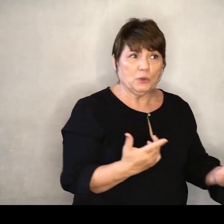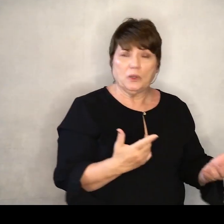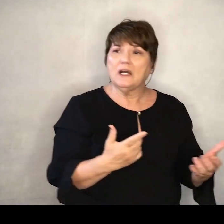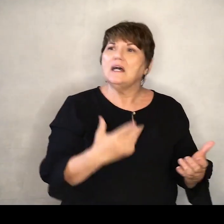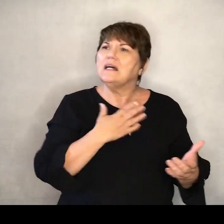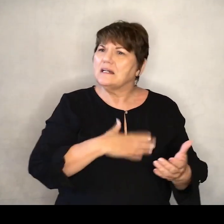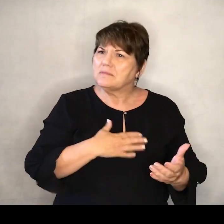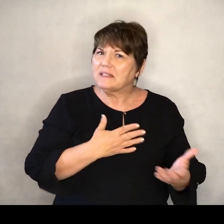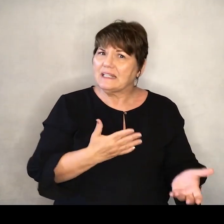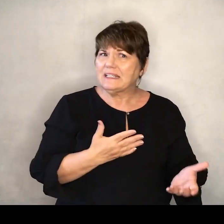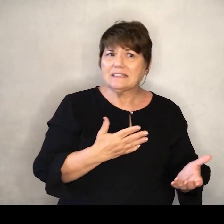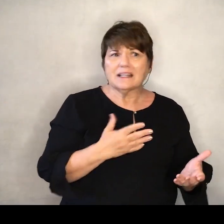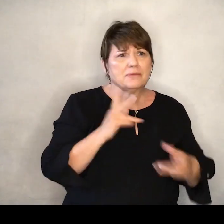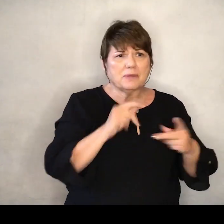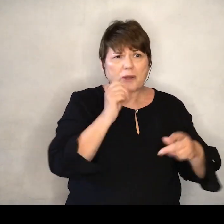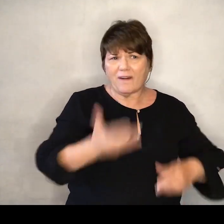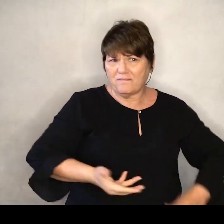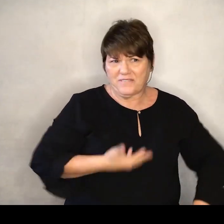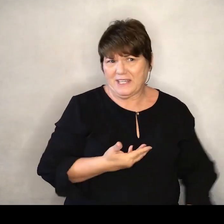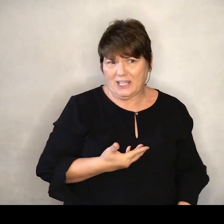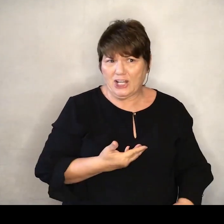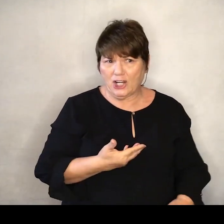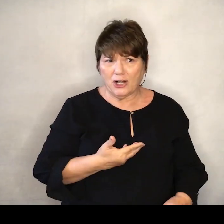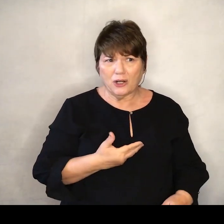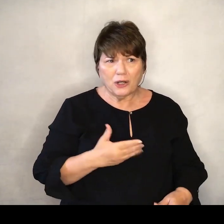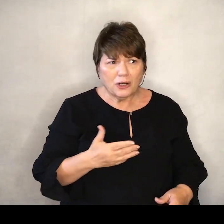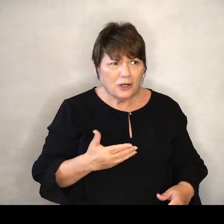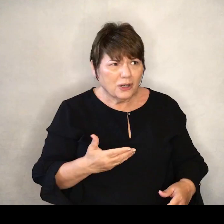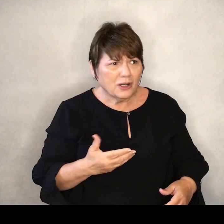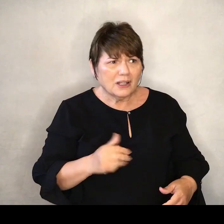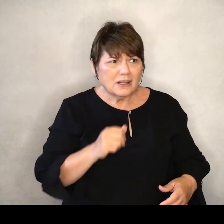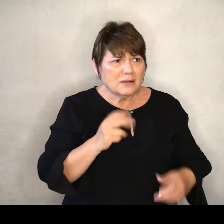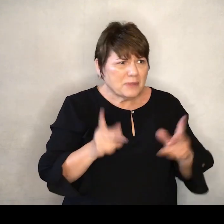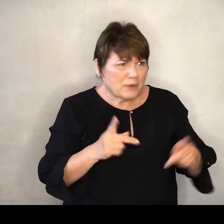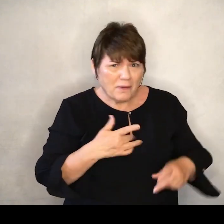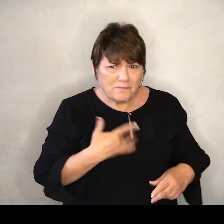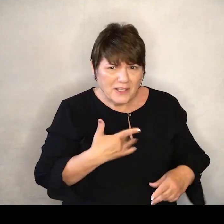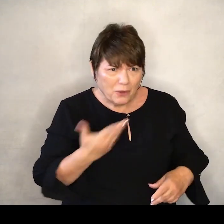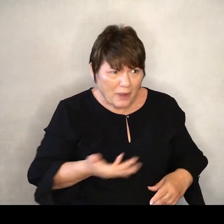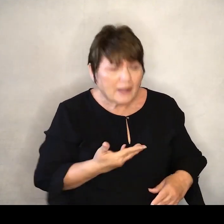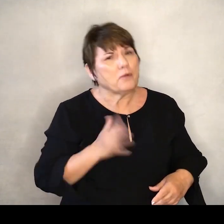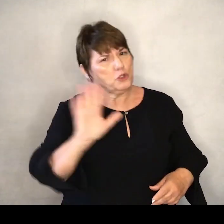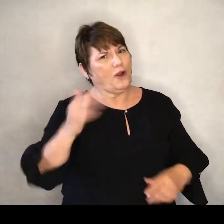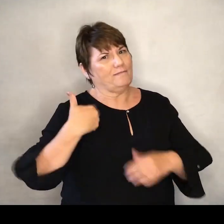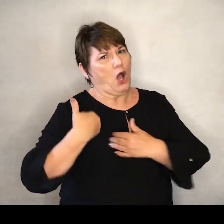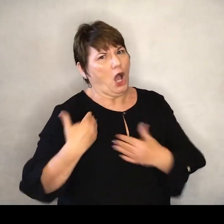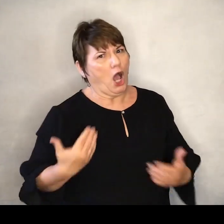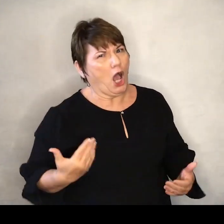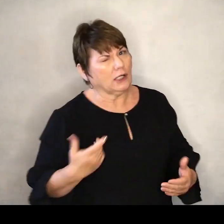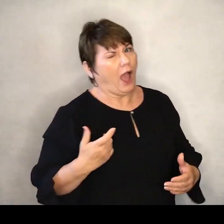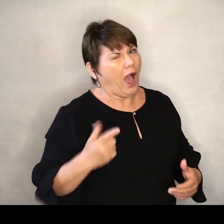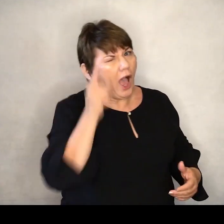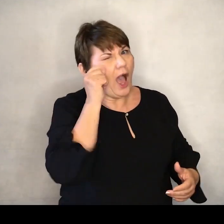Then that's your fault So don't make that your fault Make them feel welcome Everyone just say hello to somebody who's around you, okay?